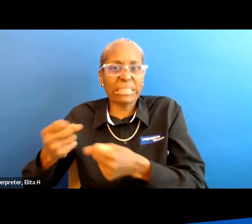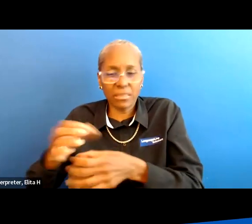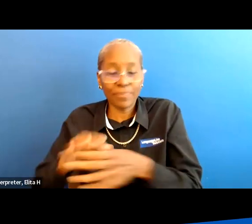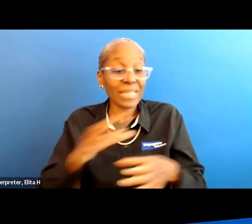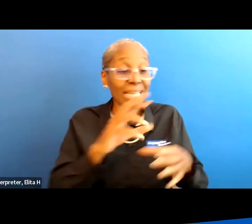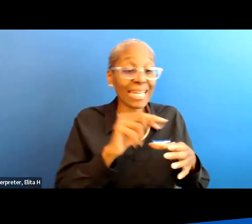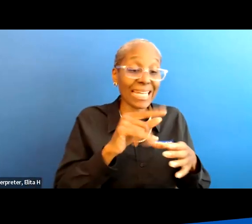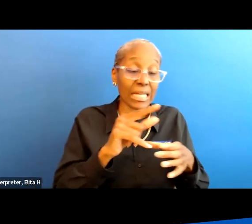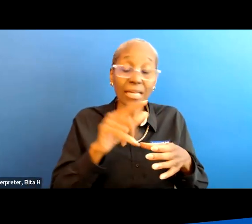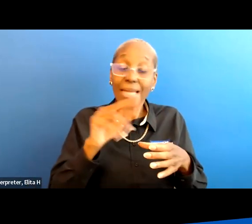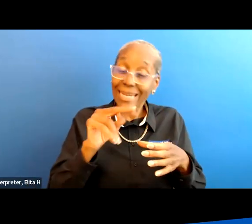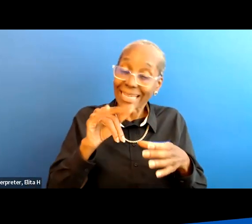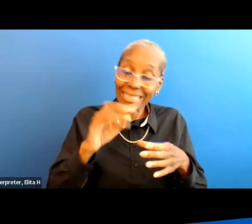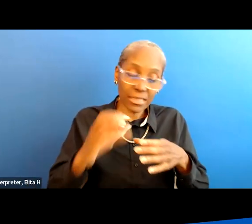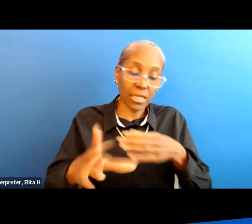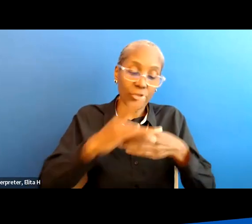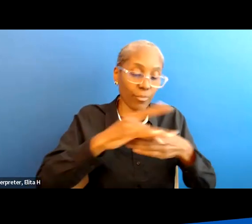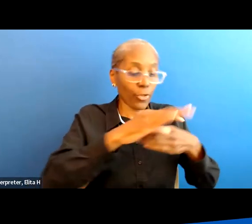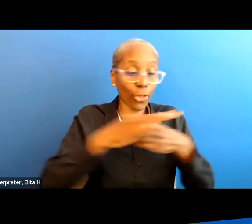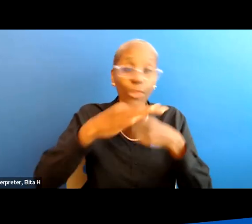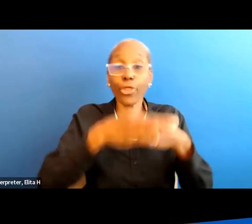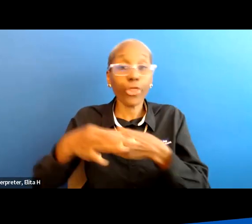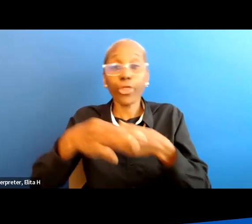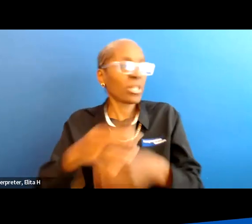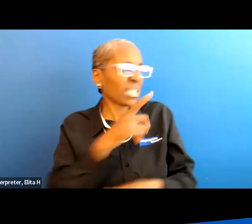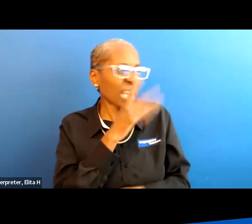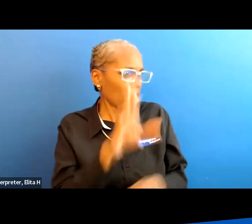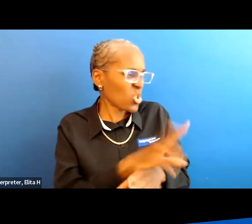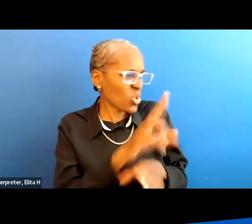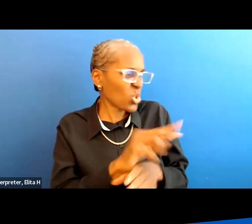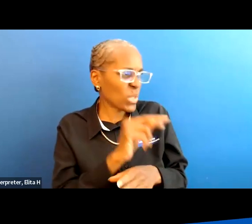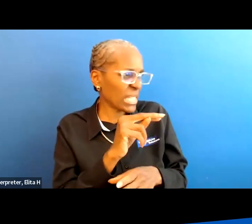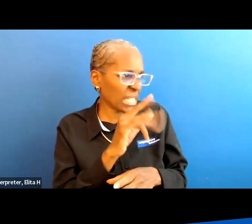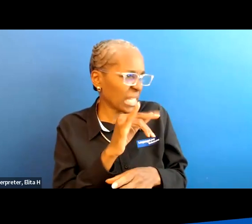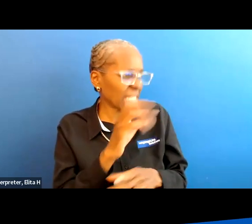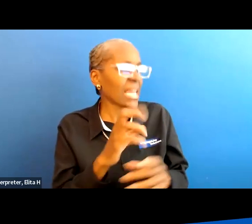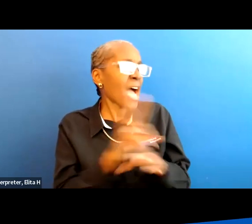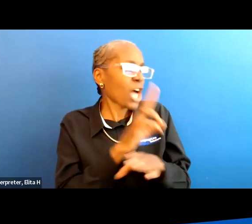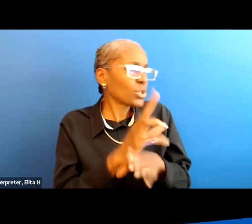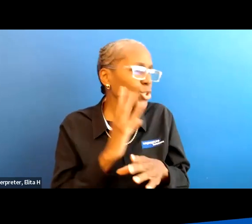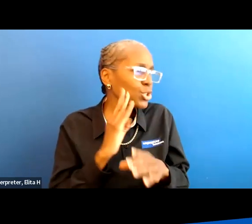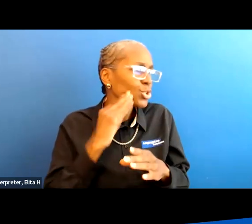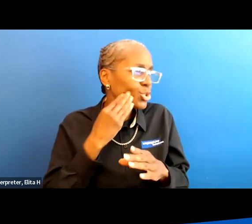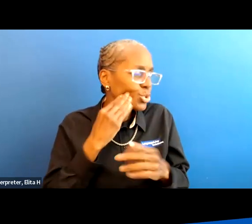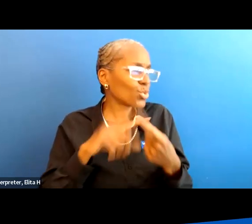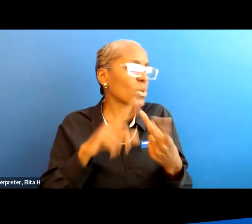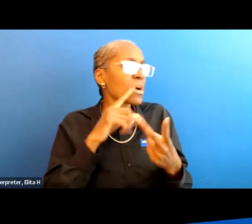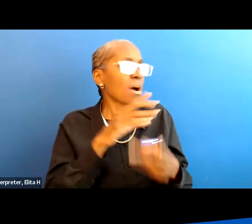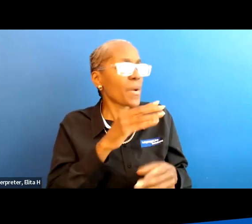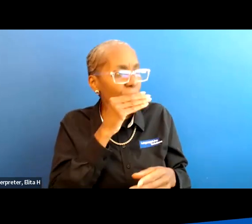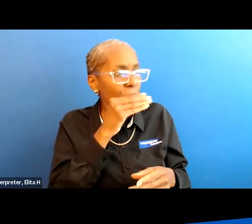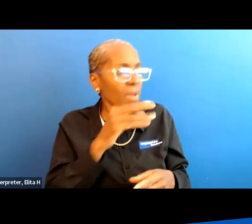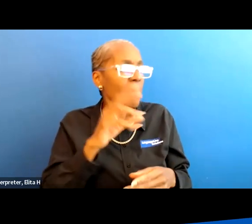nicotine glommed onto that now some people will say oh i don't use nicotine i vape or i chew all that stuff has